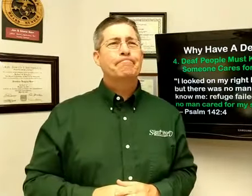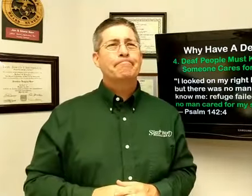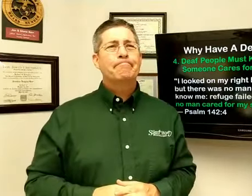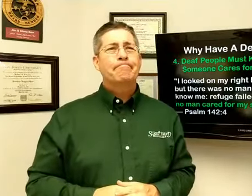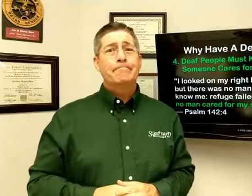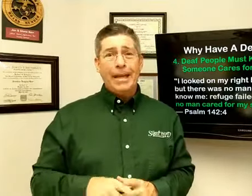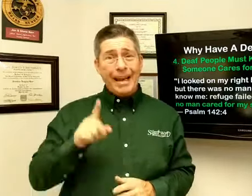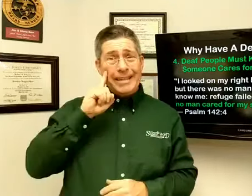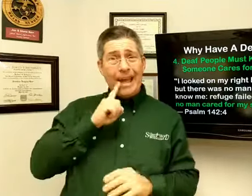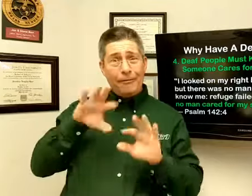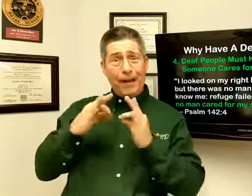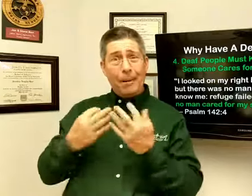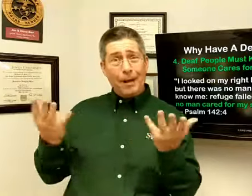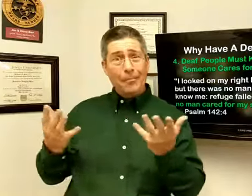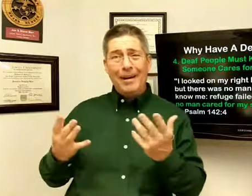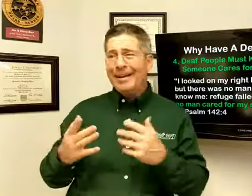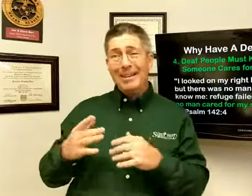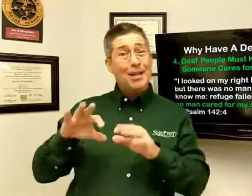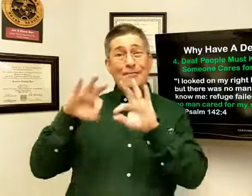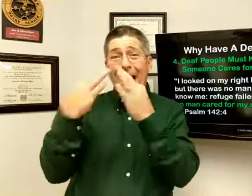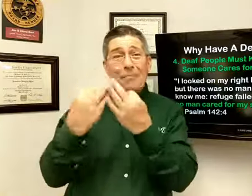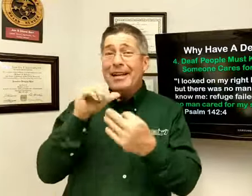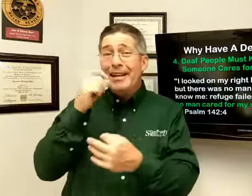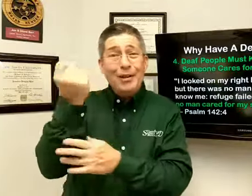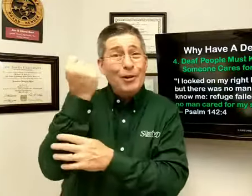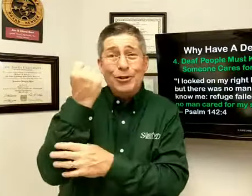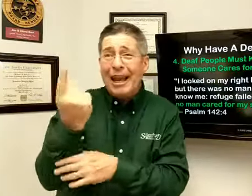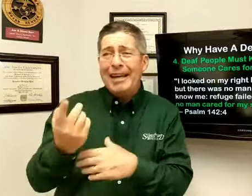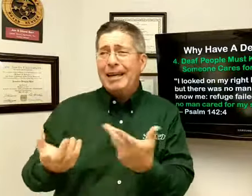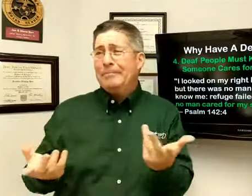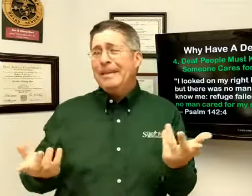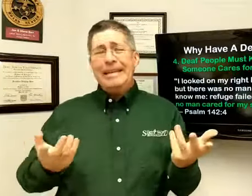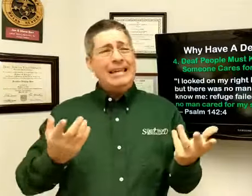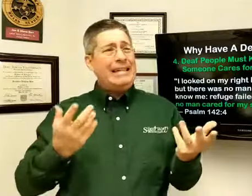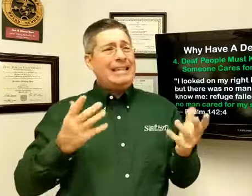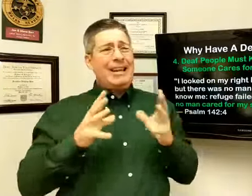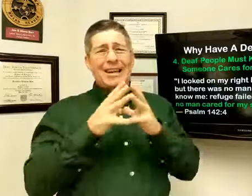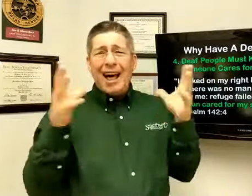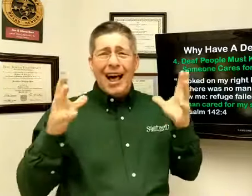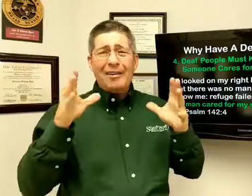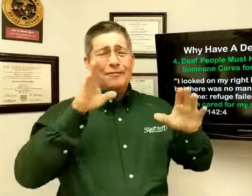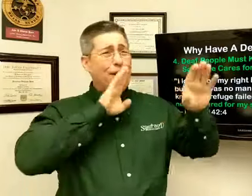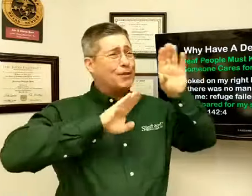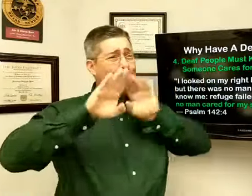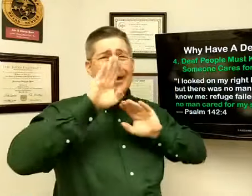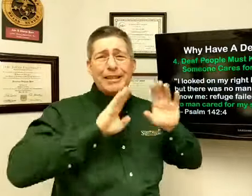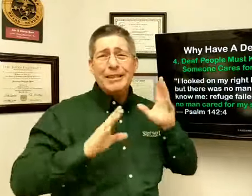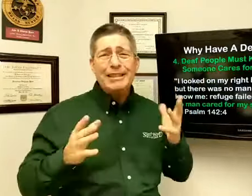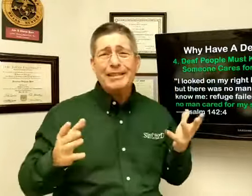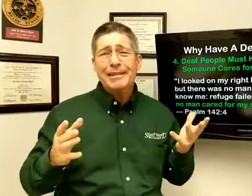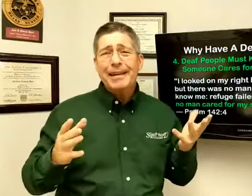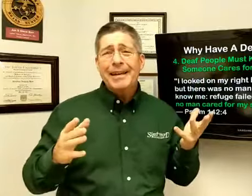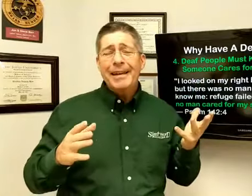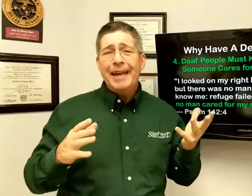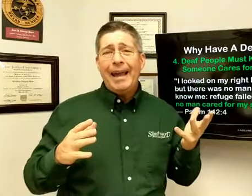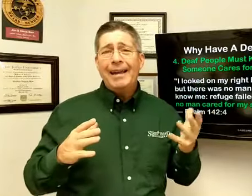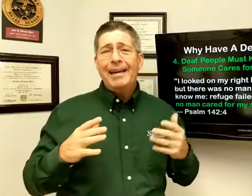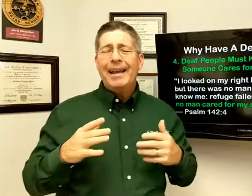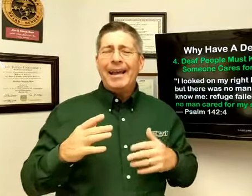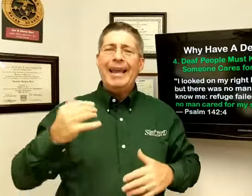He had a deaf family, but his family didn't understand him. A lot of frustrations. And he